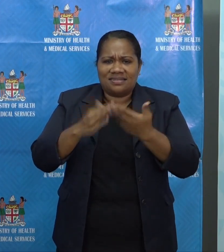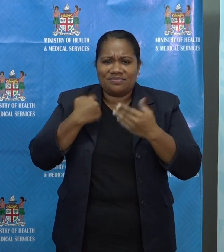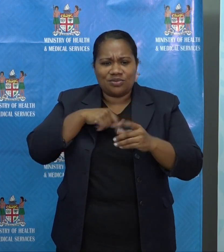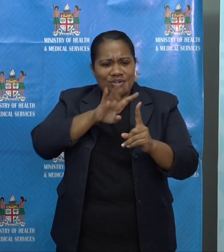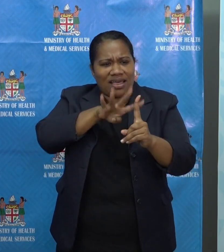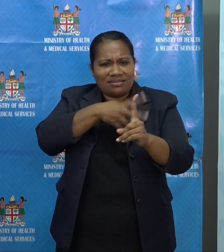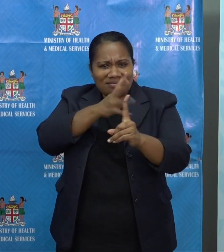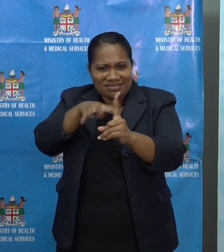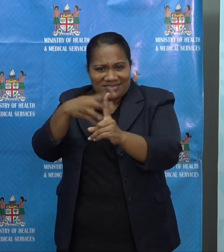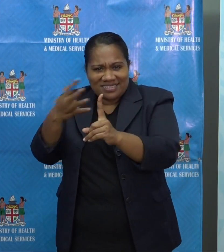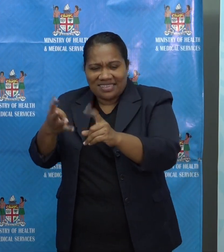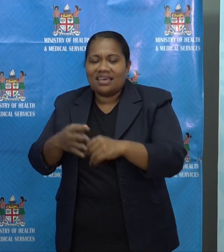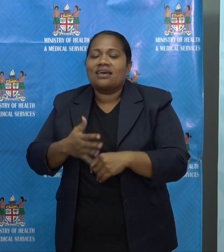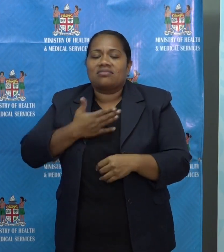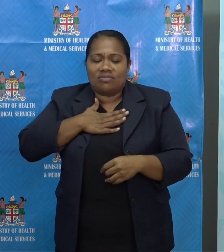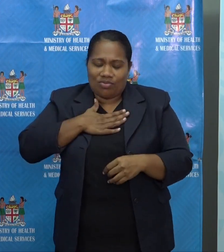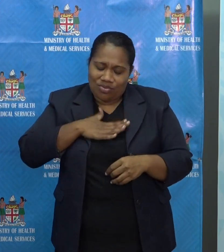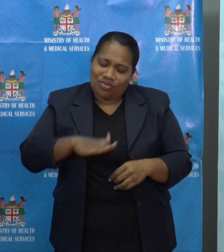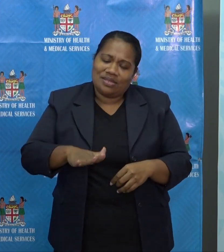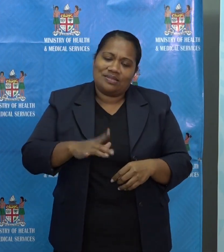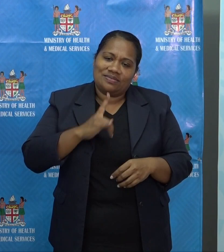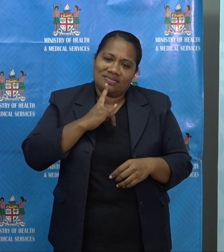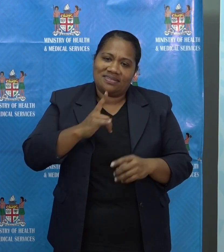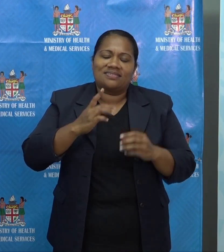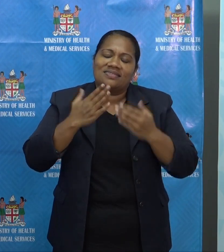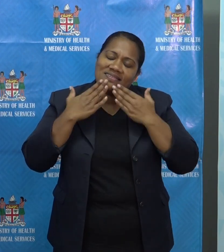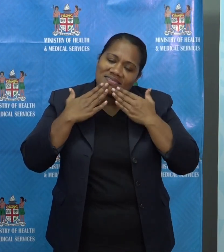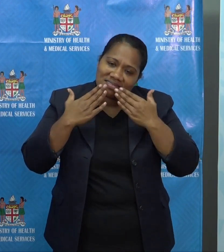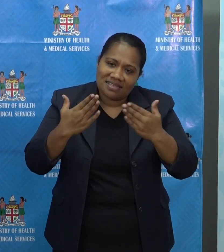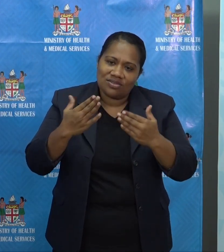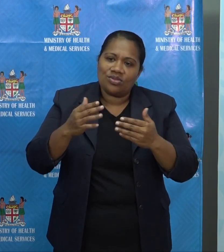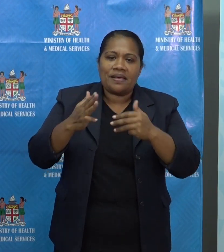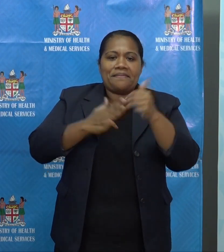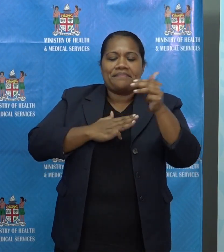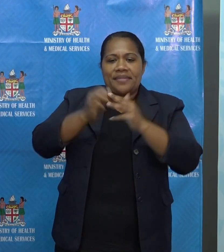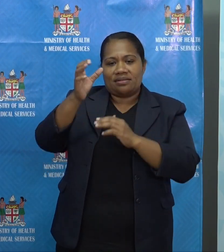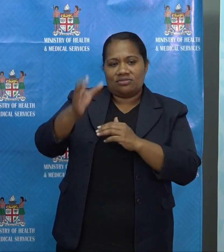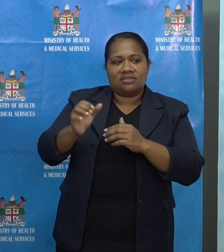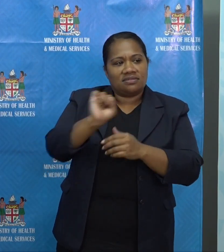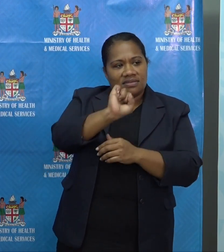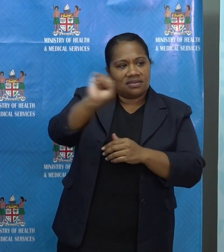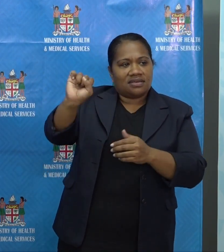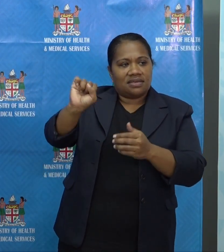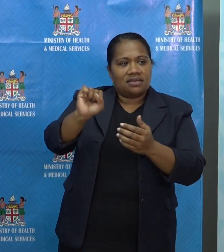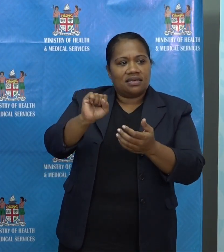an overdue vote of thanks to tour managers for their support.